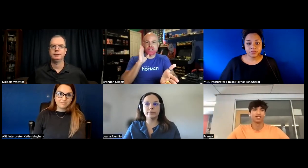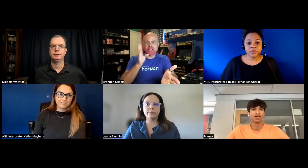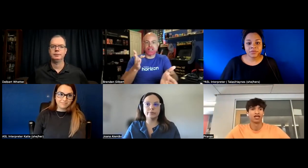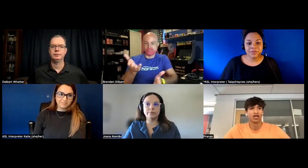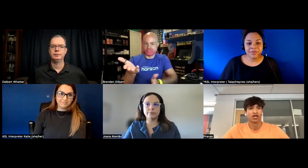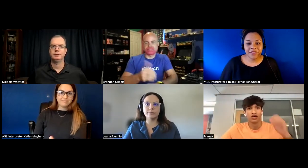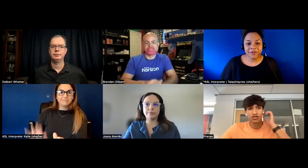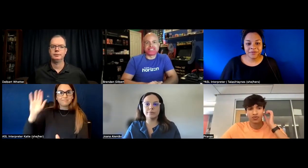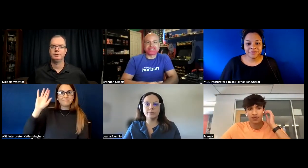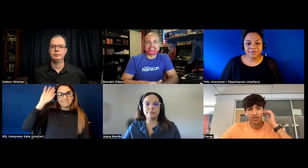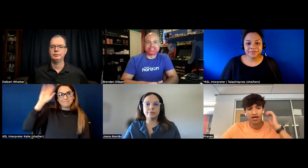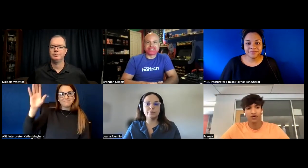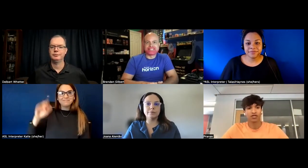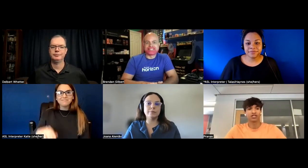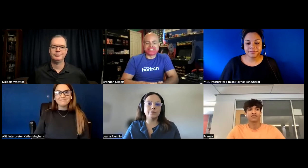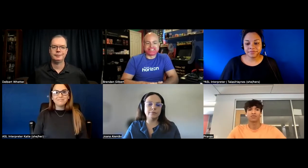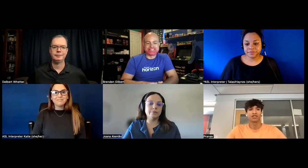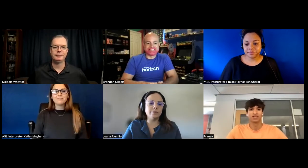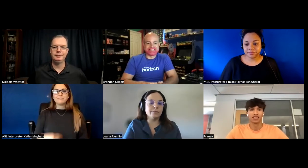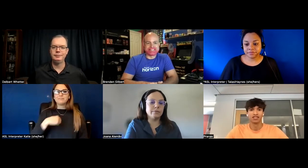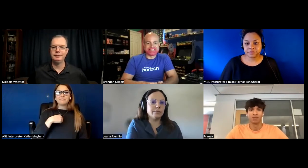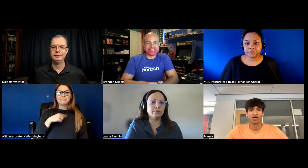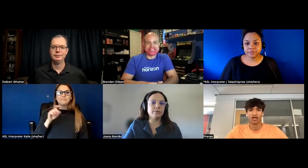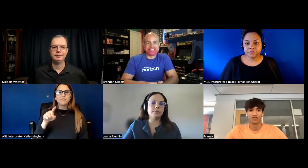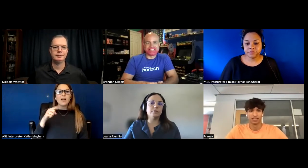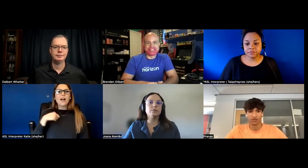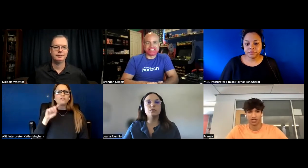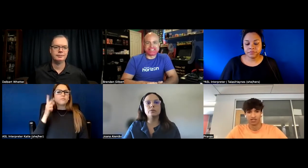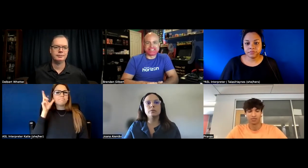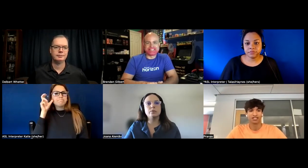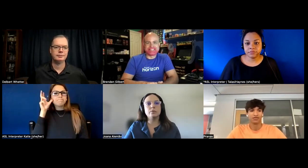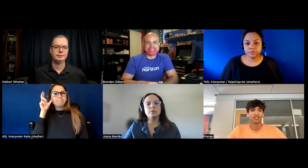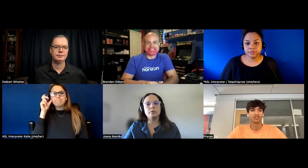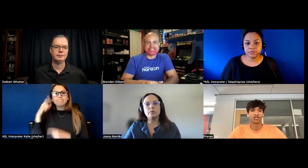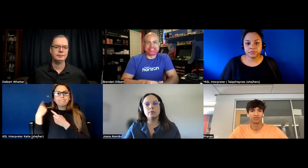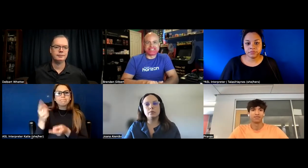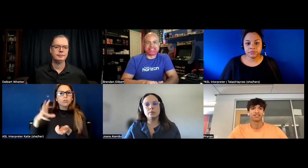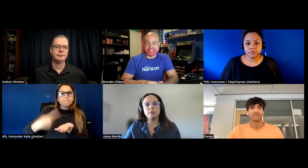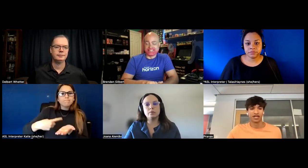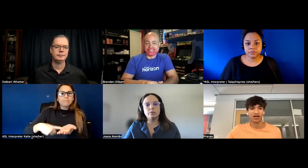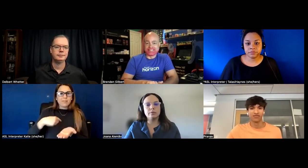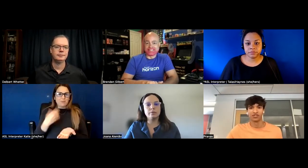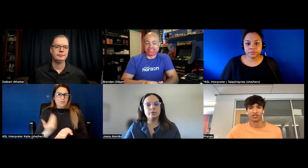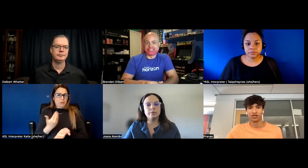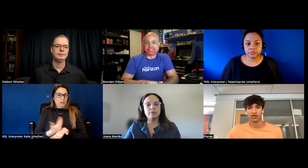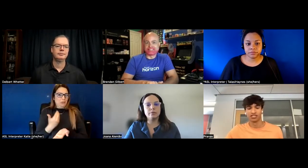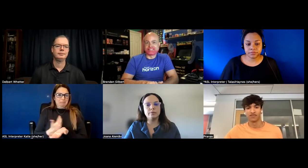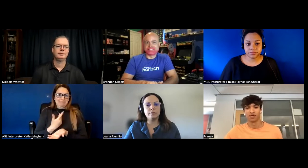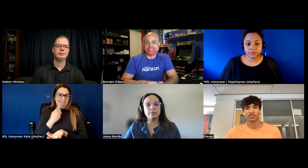hi hello so i have a question i've just been listening in about everything that's going on i'm kind of new to this so i just it's very helpful to learn all this information